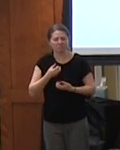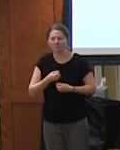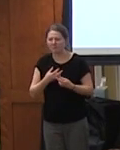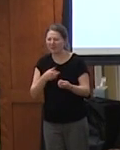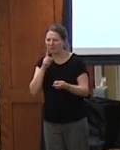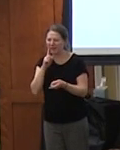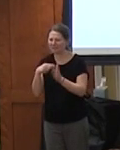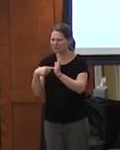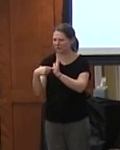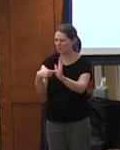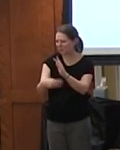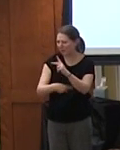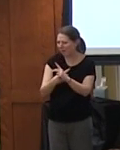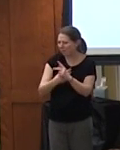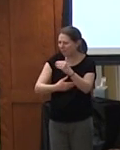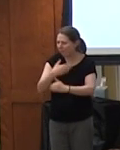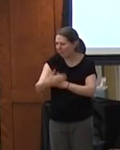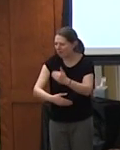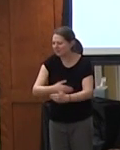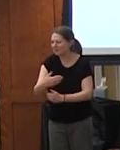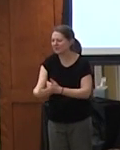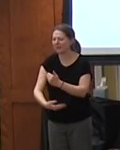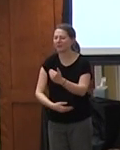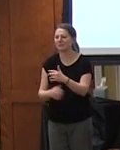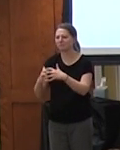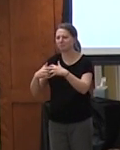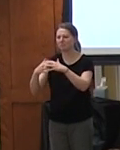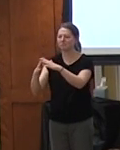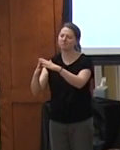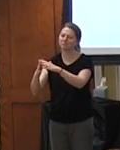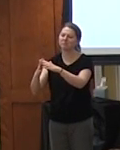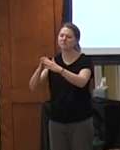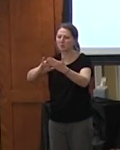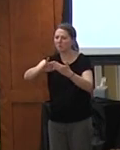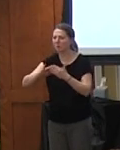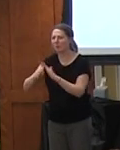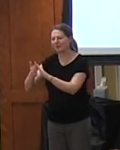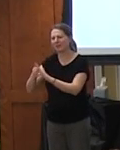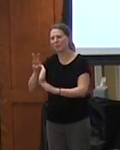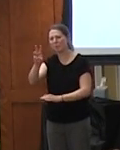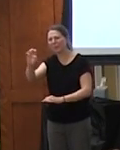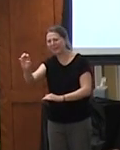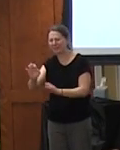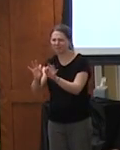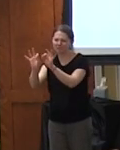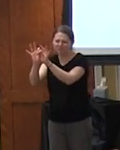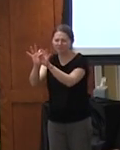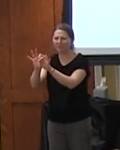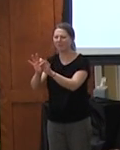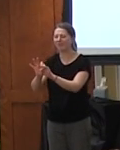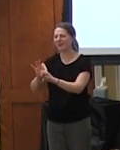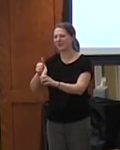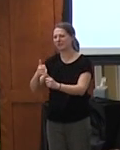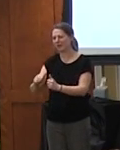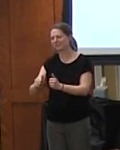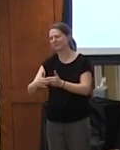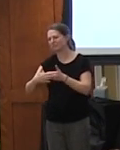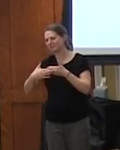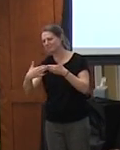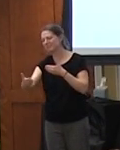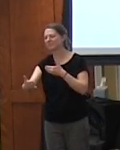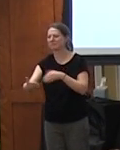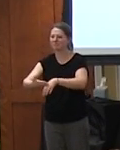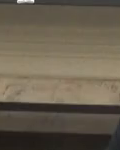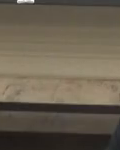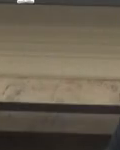this kind of process of building community building or be breaking down those divisions and kind of moving forward finding that common